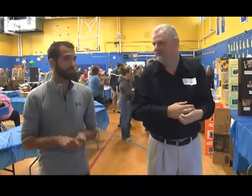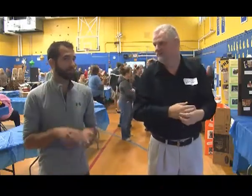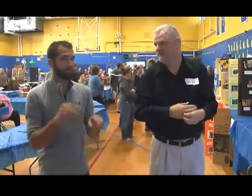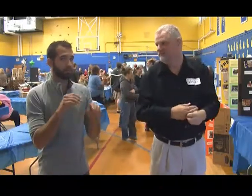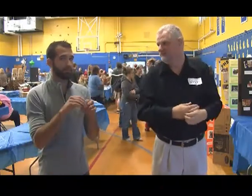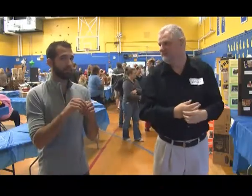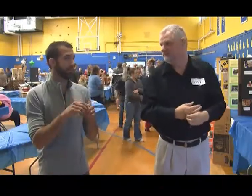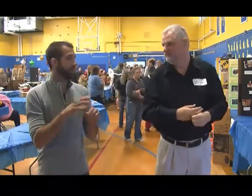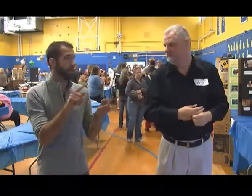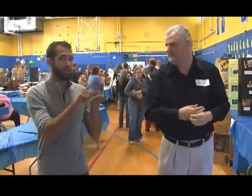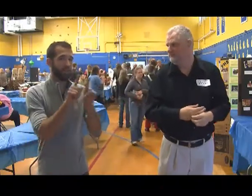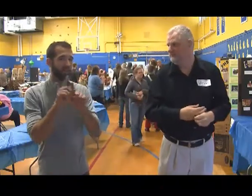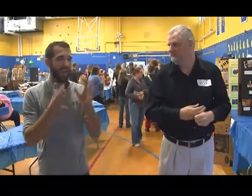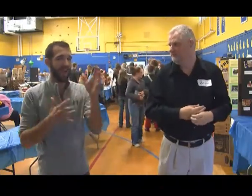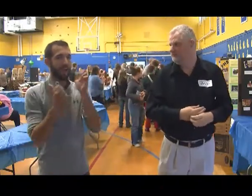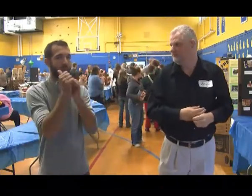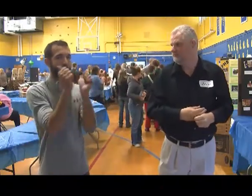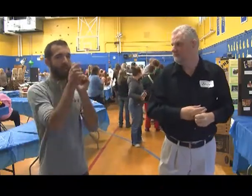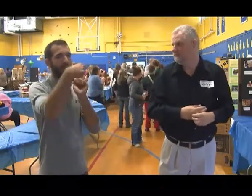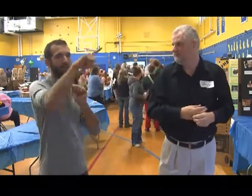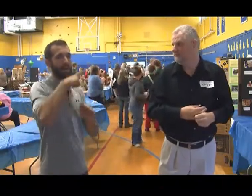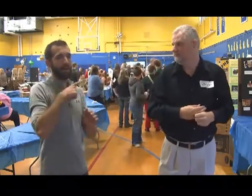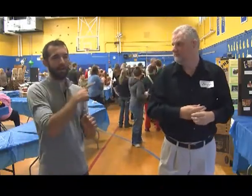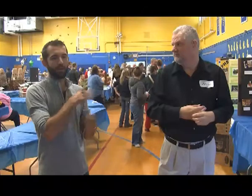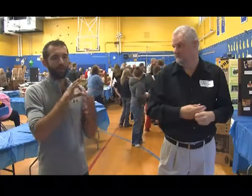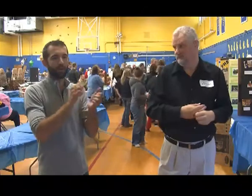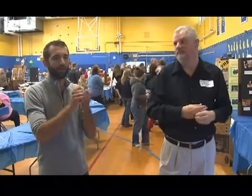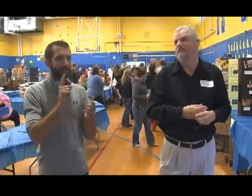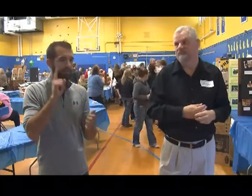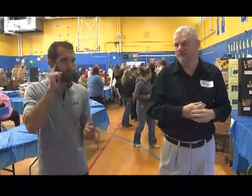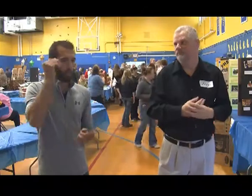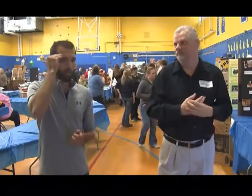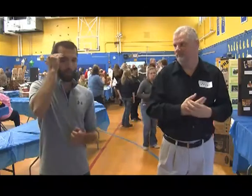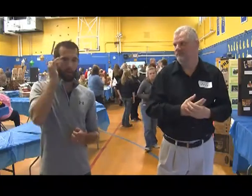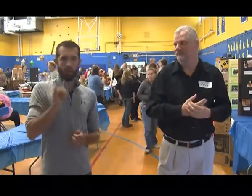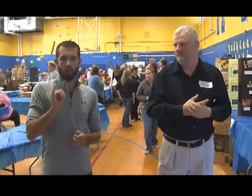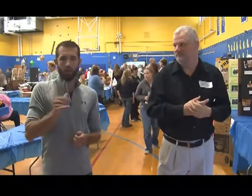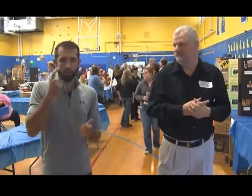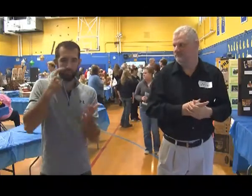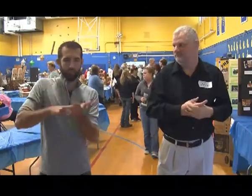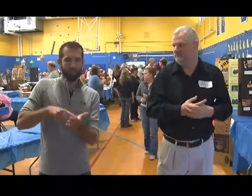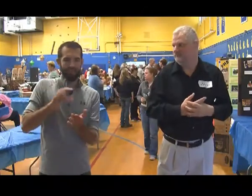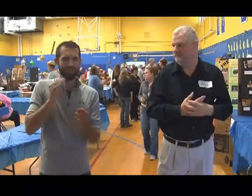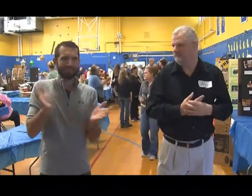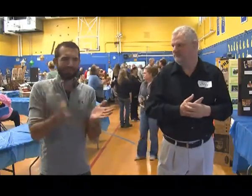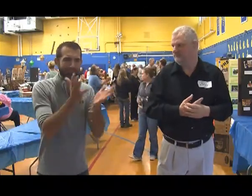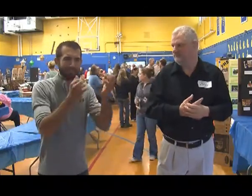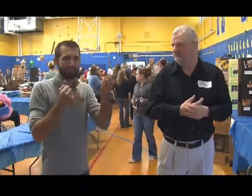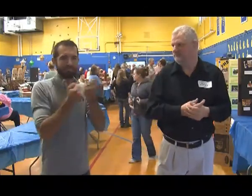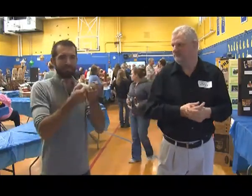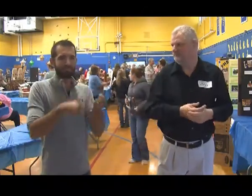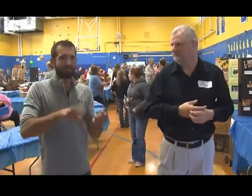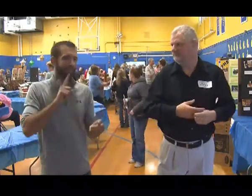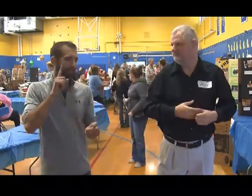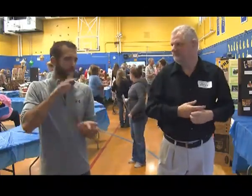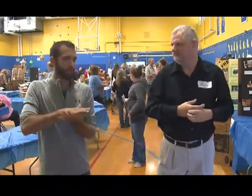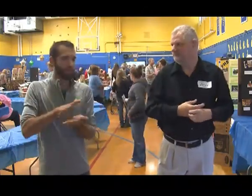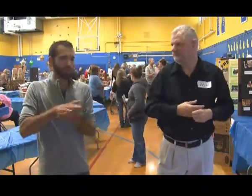working to catch up with technology. Also, are trying to catch up with the legislature about Deaf awareness and